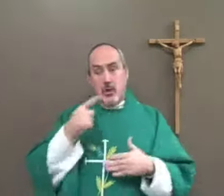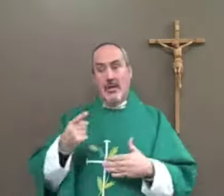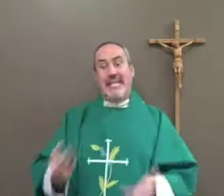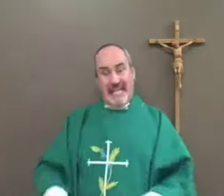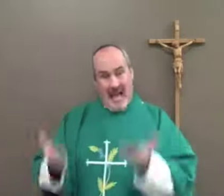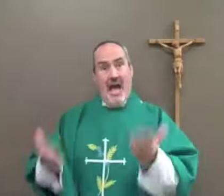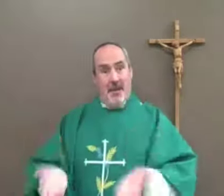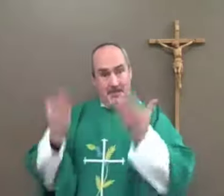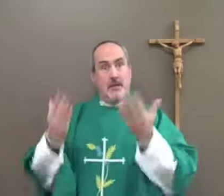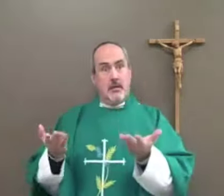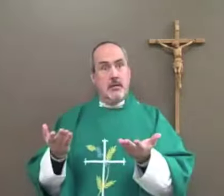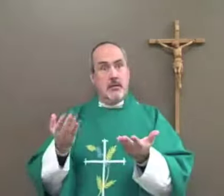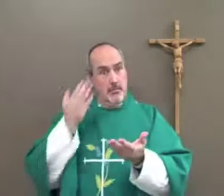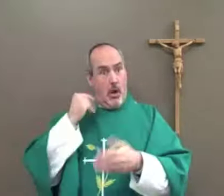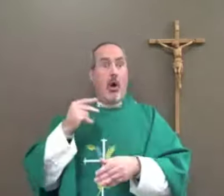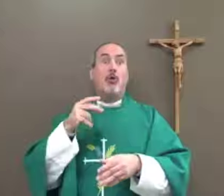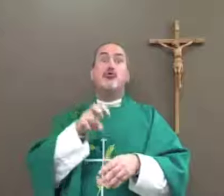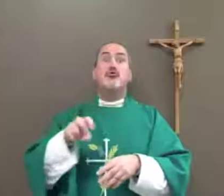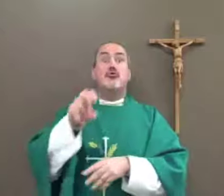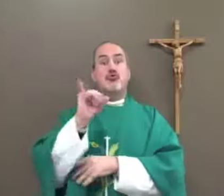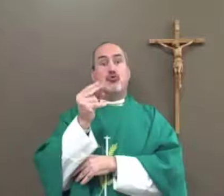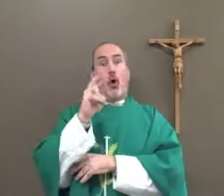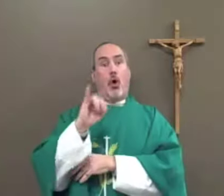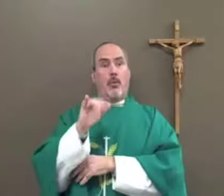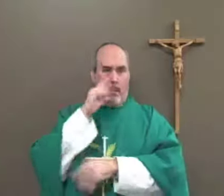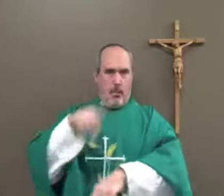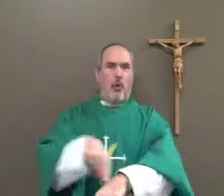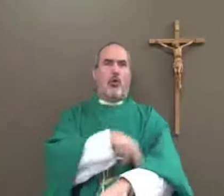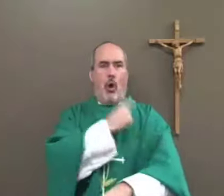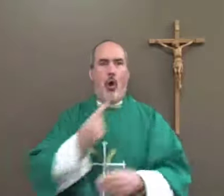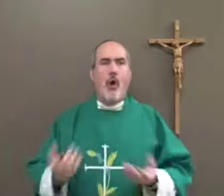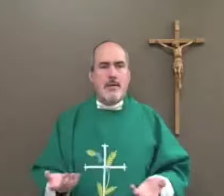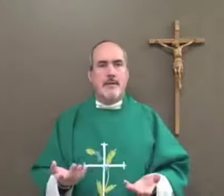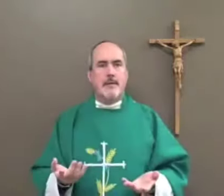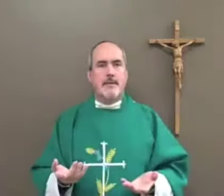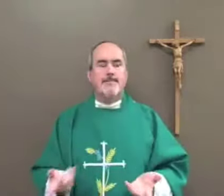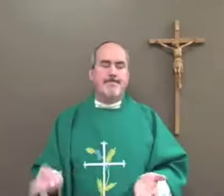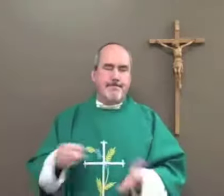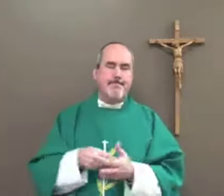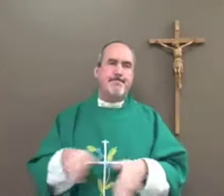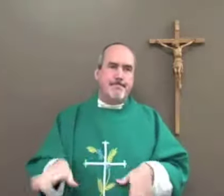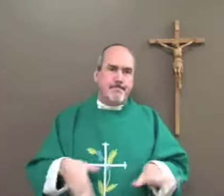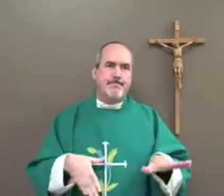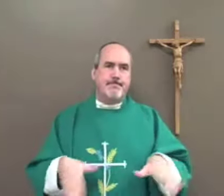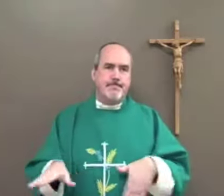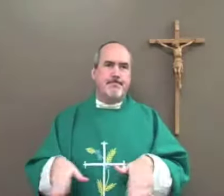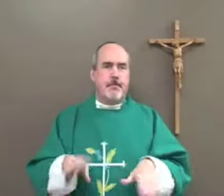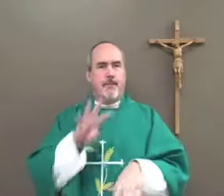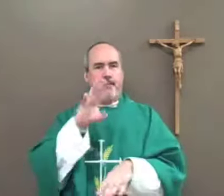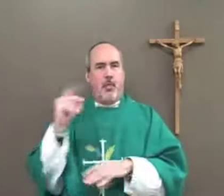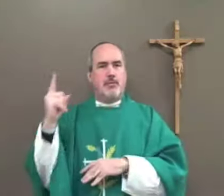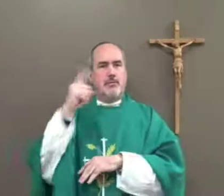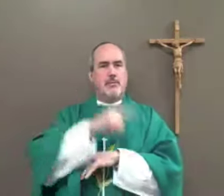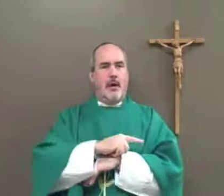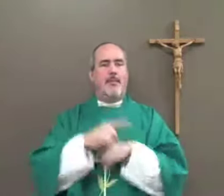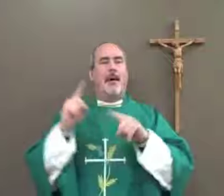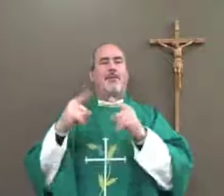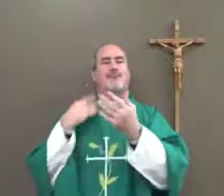So he did. The angel told him to get up for your journey is long. So Elijah walked for 40